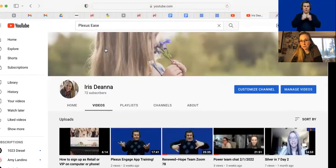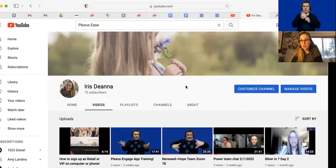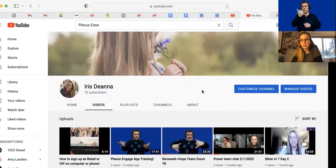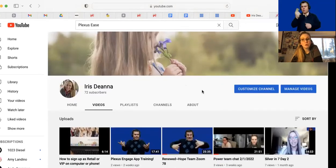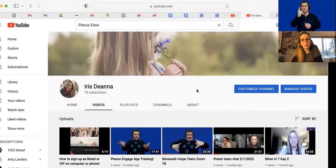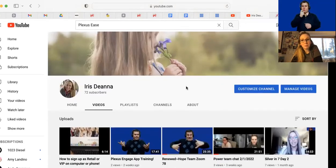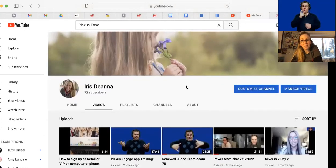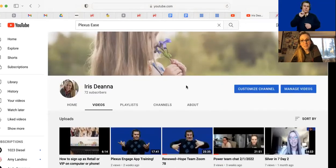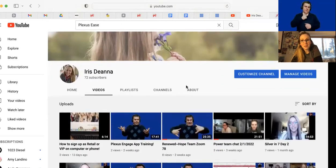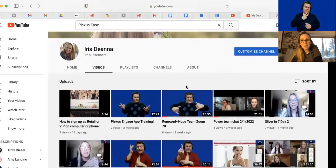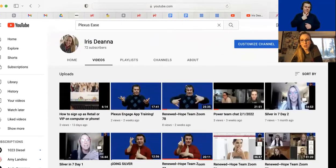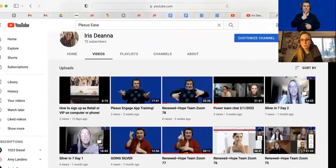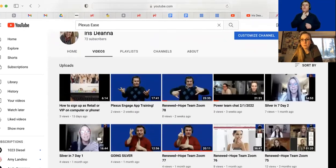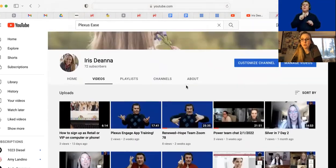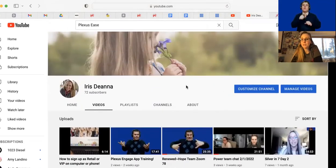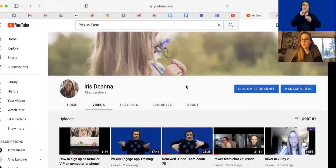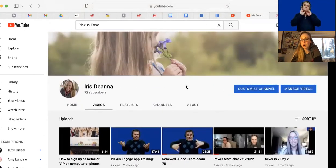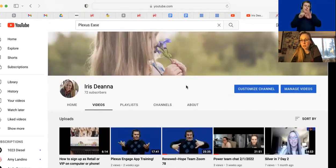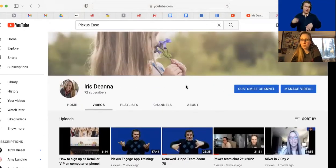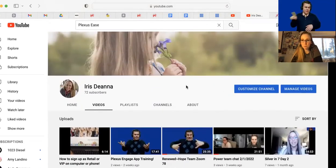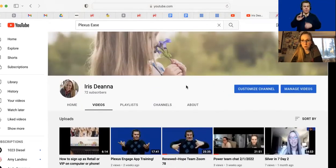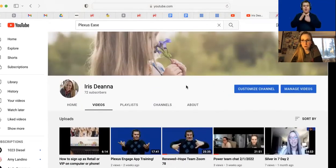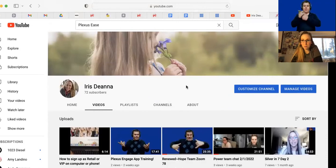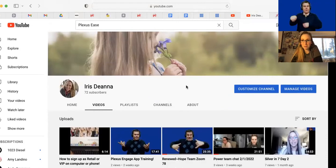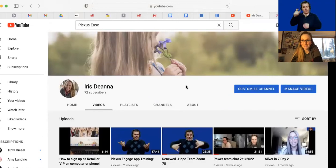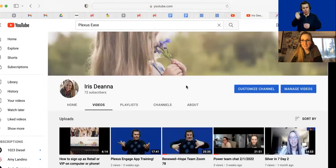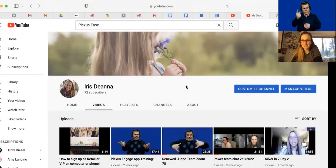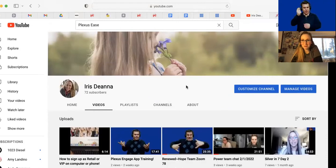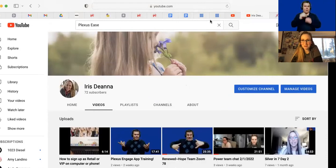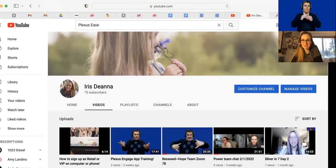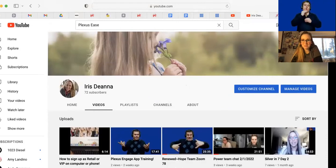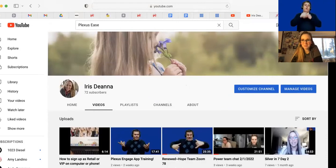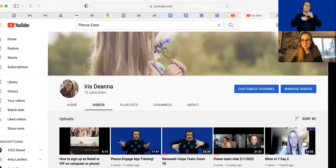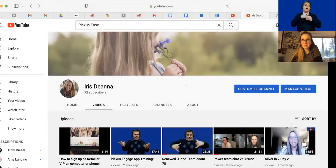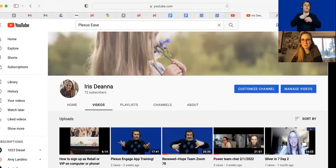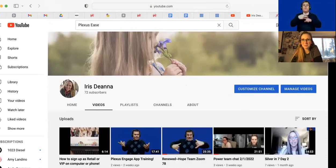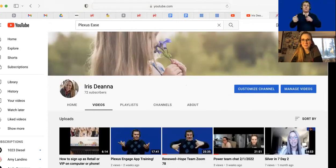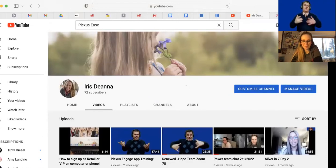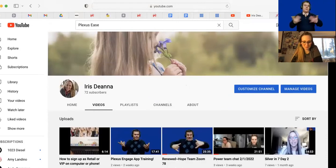is deaf. So you can bless them and help them understand a little bit more about what Plexus is all about.